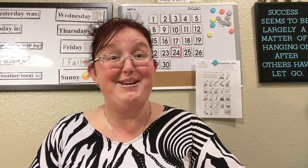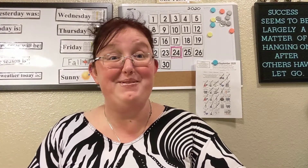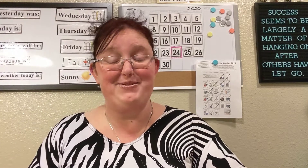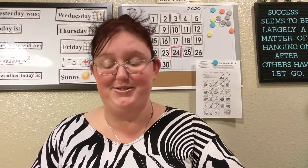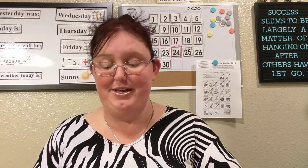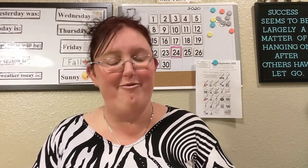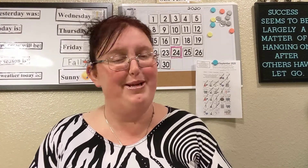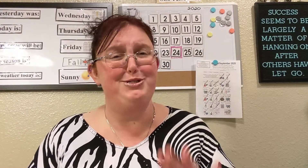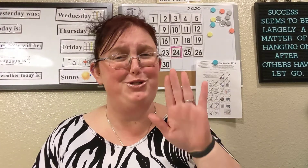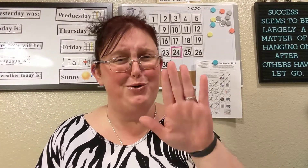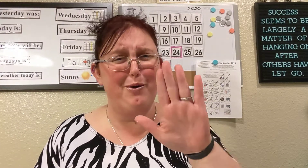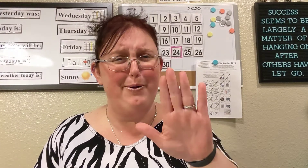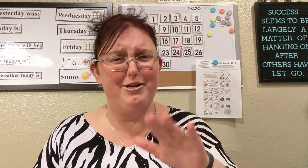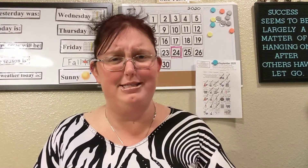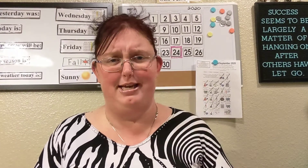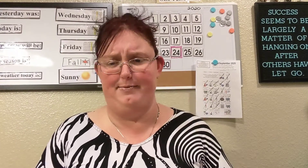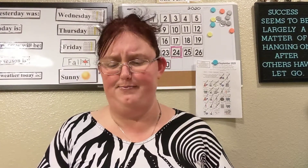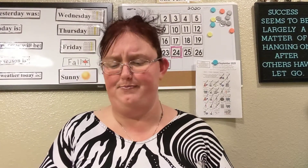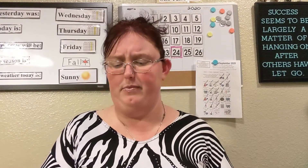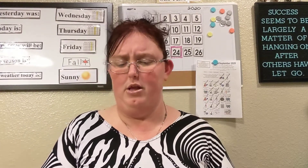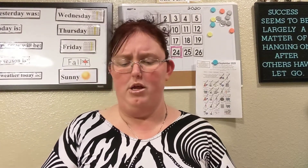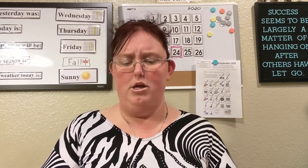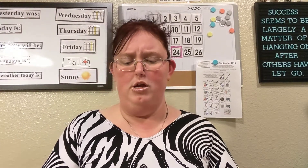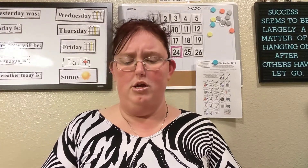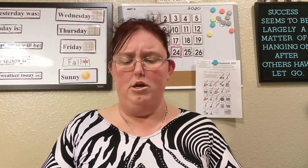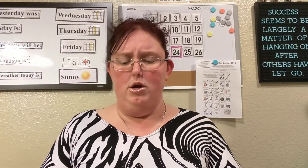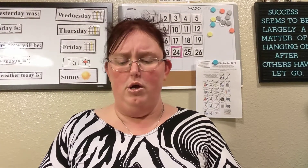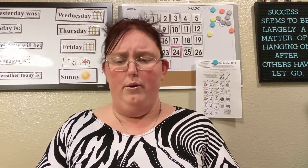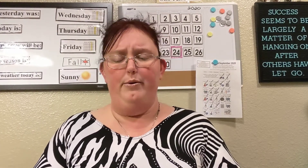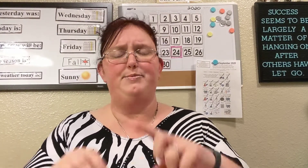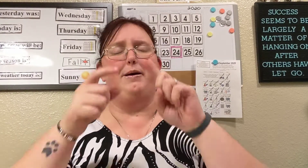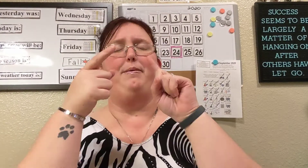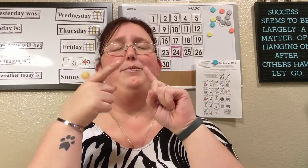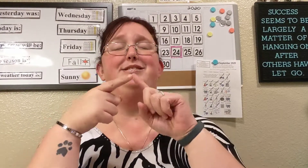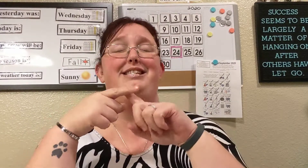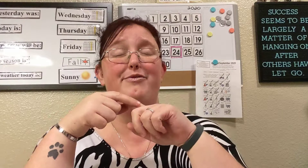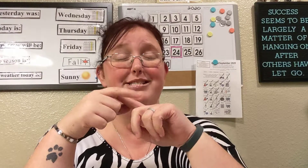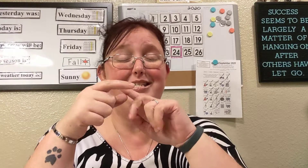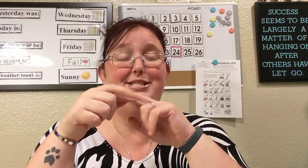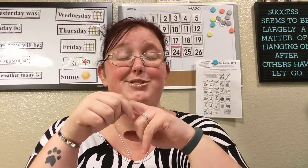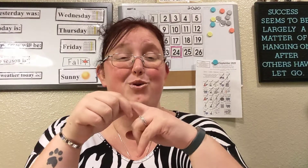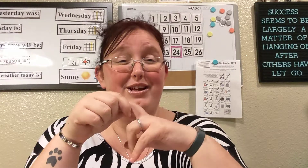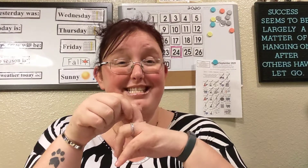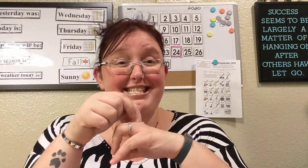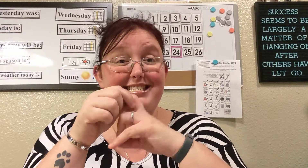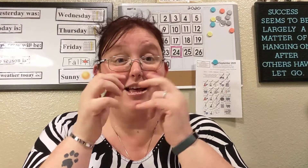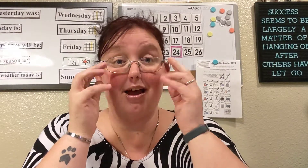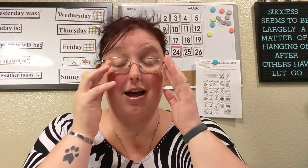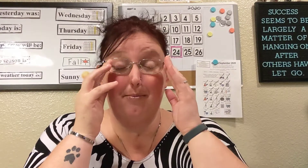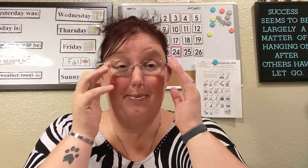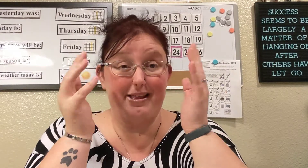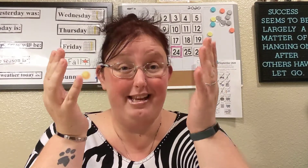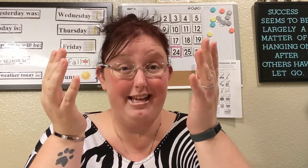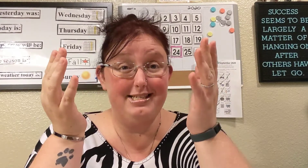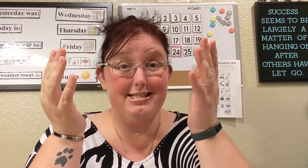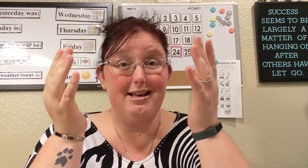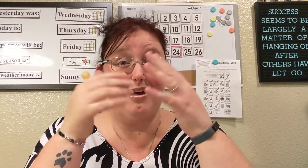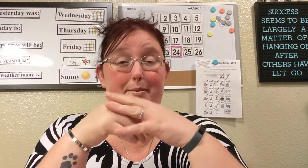that includes yourself because your person we respect people's differences choices abilities um